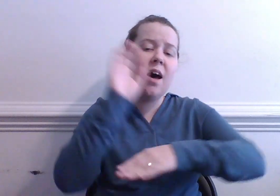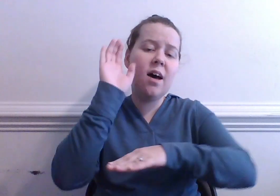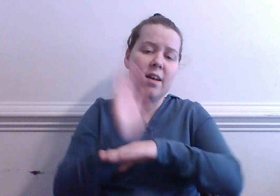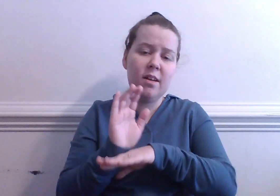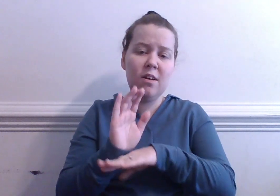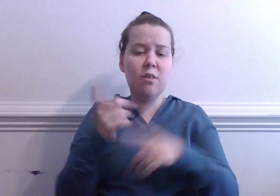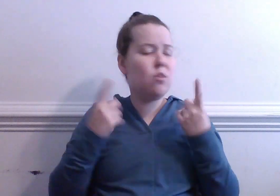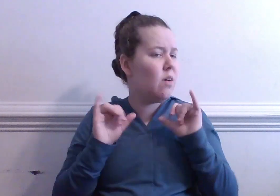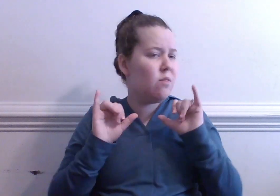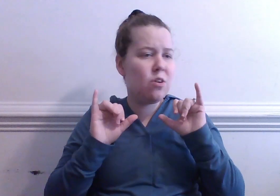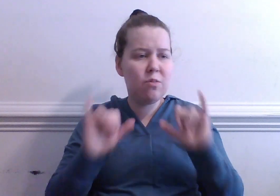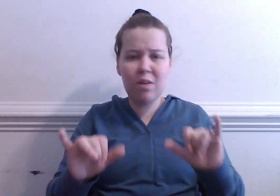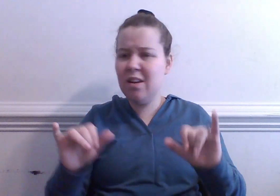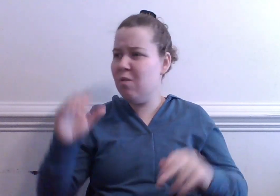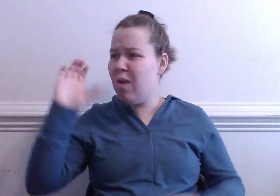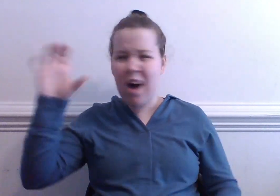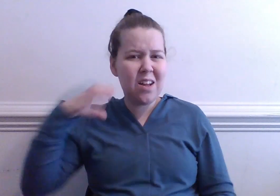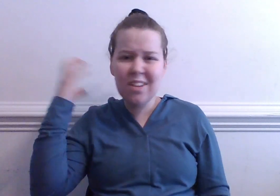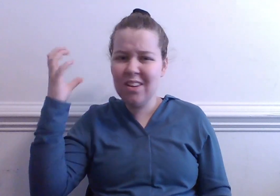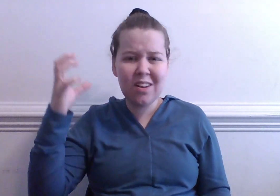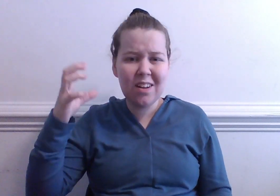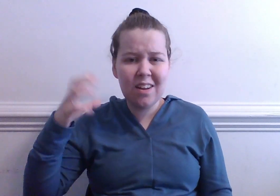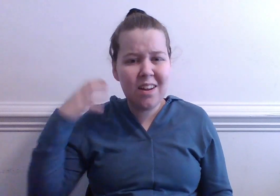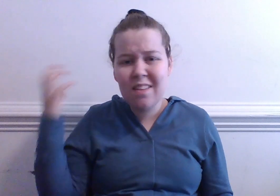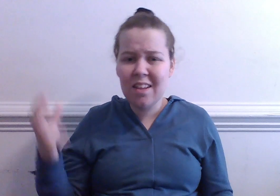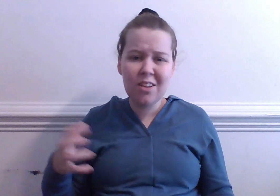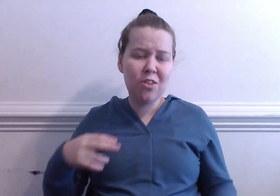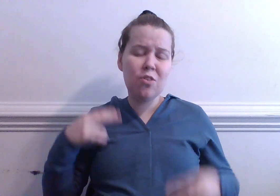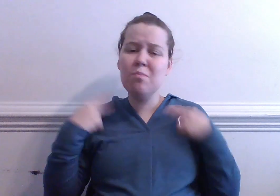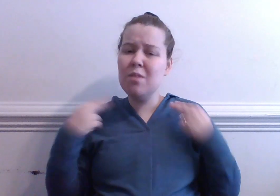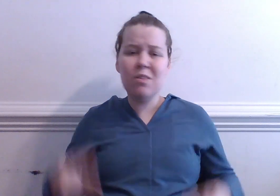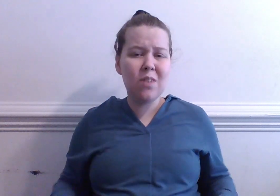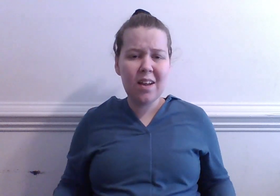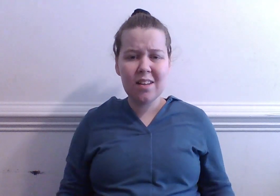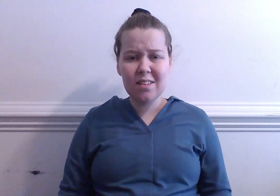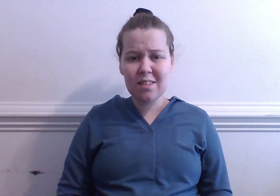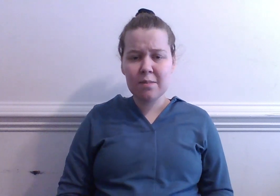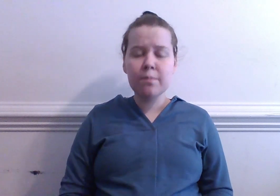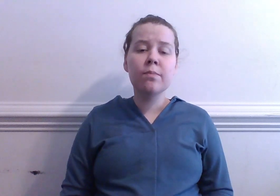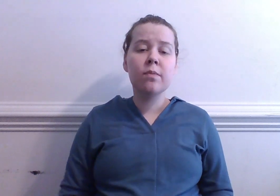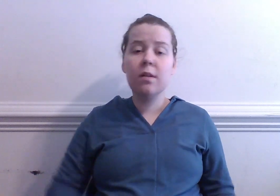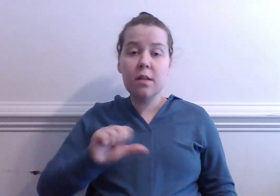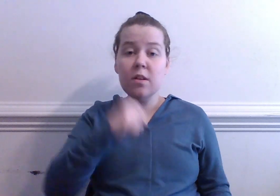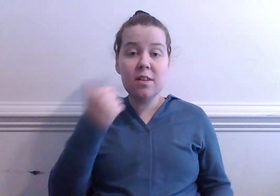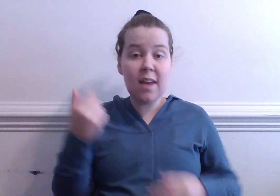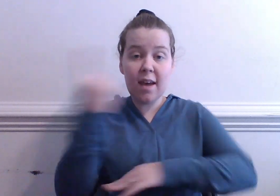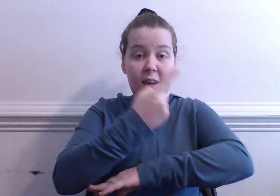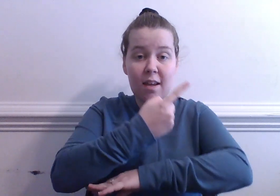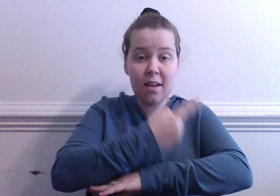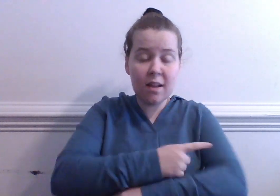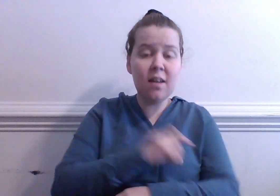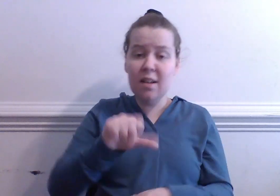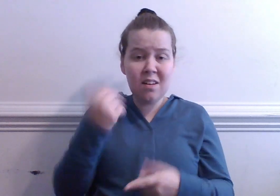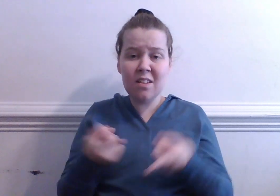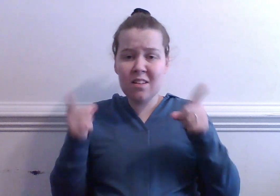running wild in the human race Another day, another tale of rape